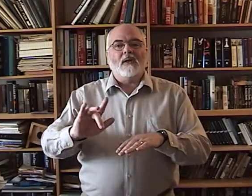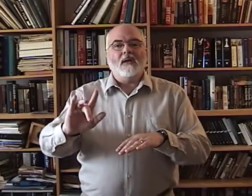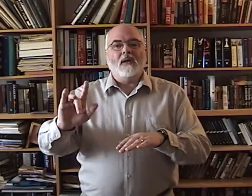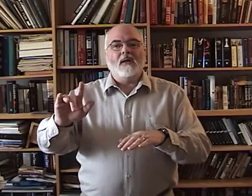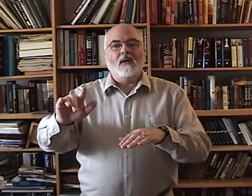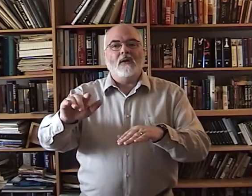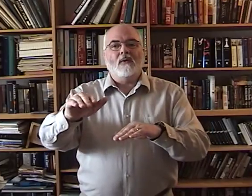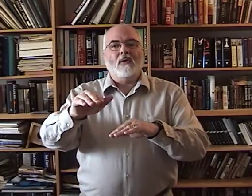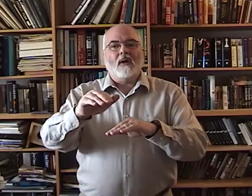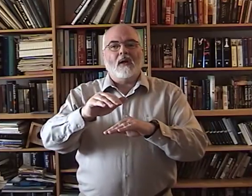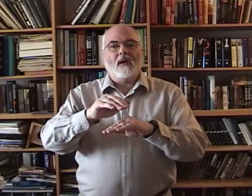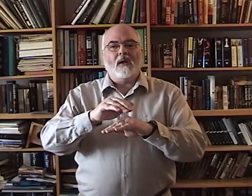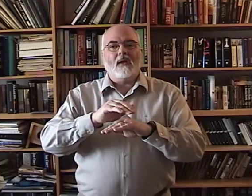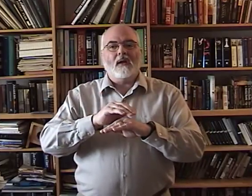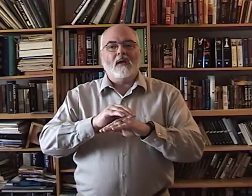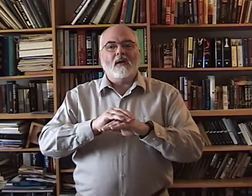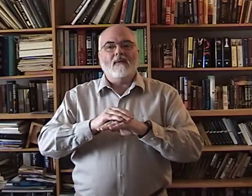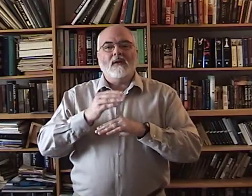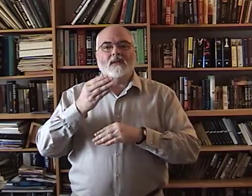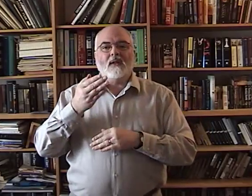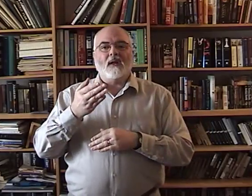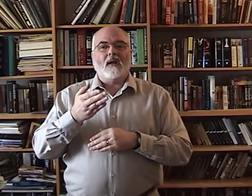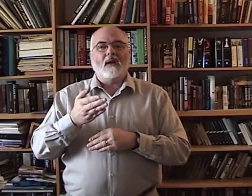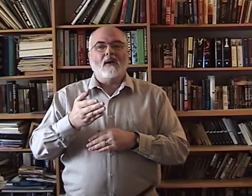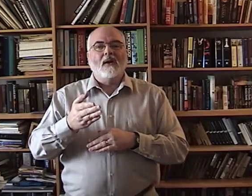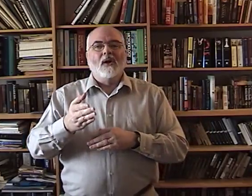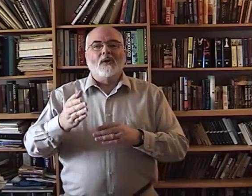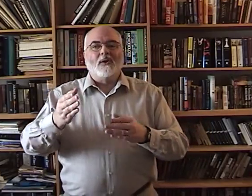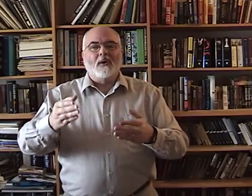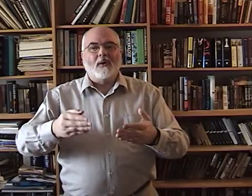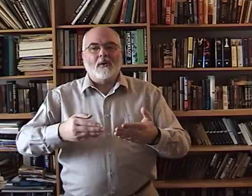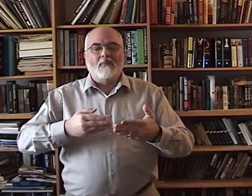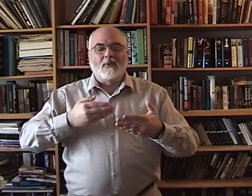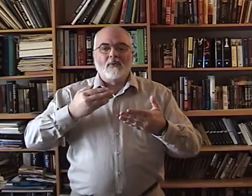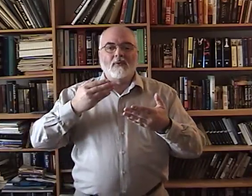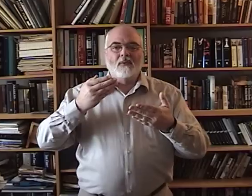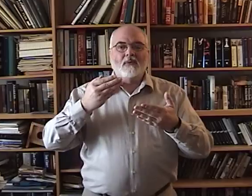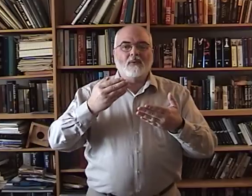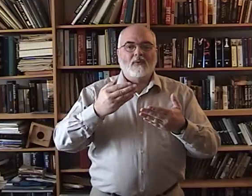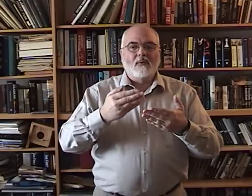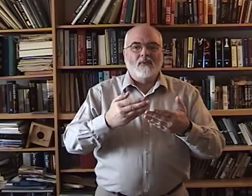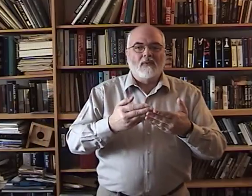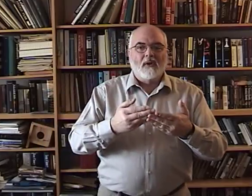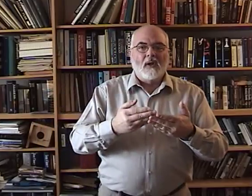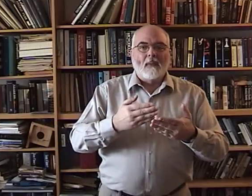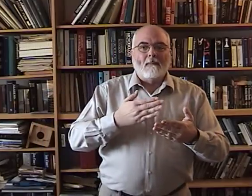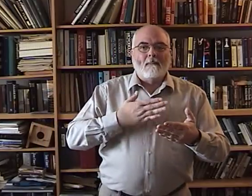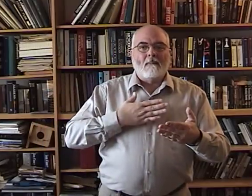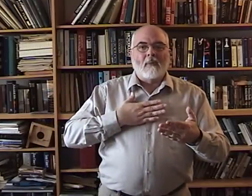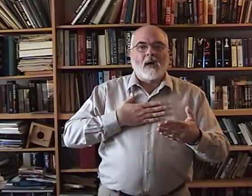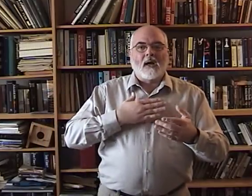grave is there to prove that my